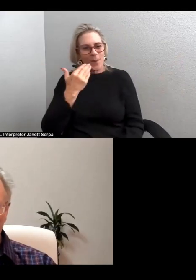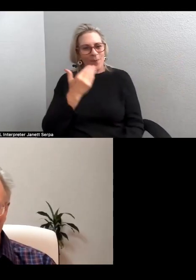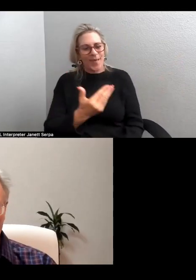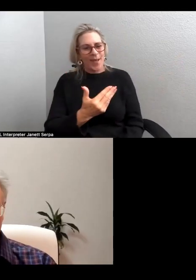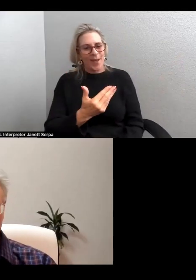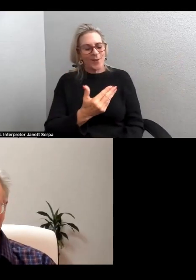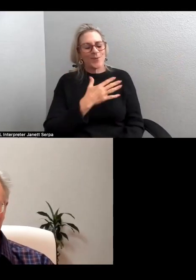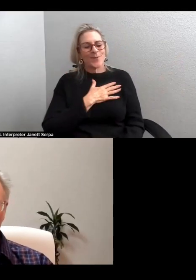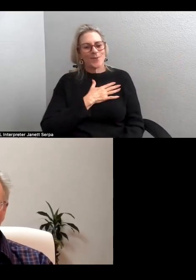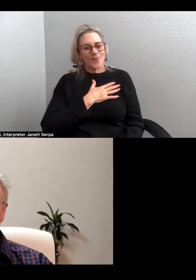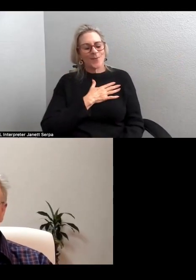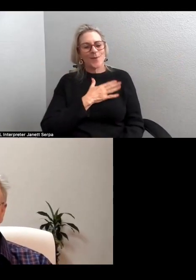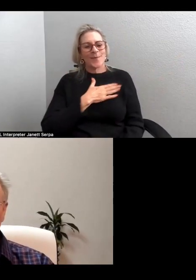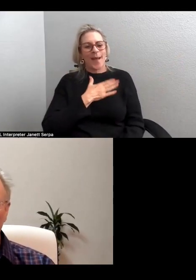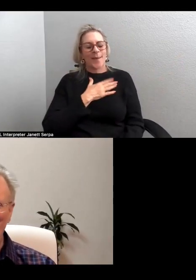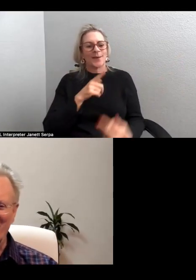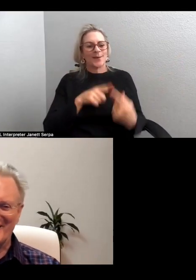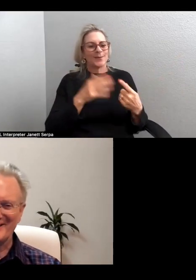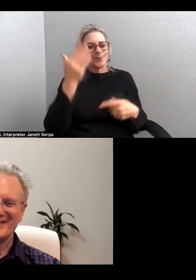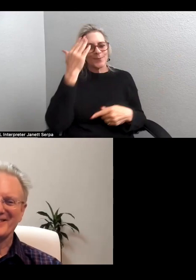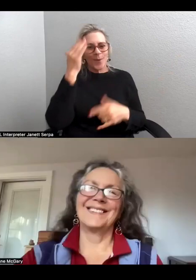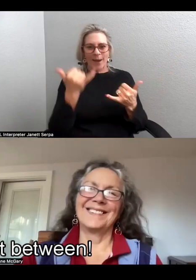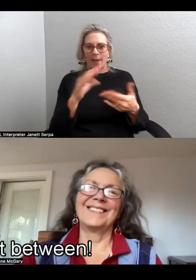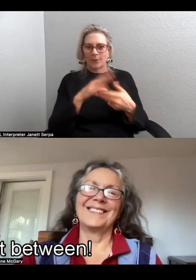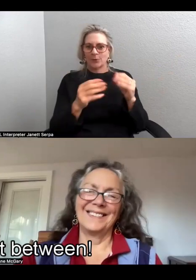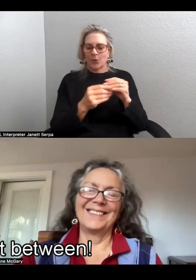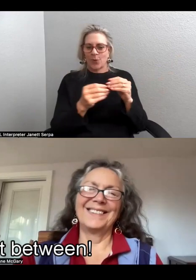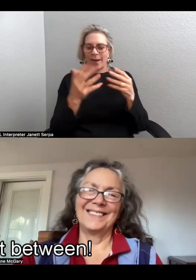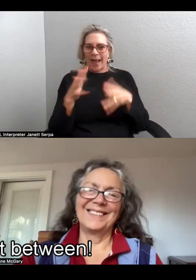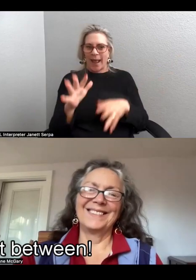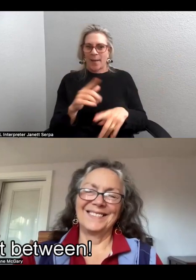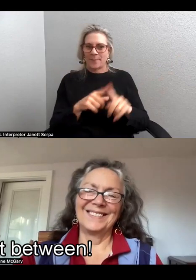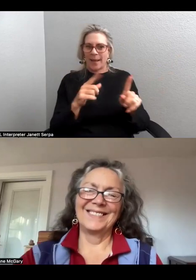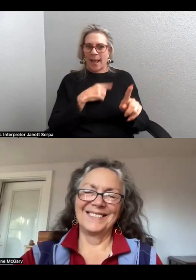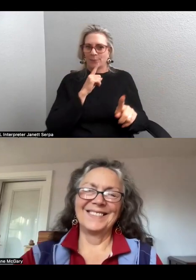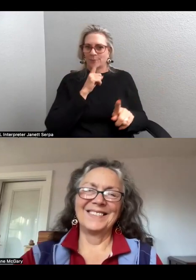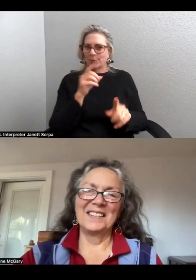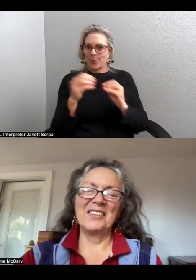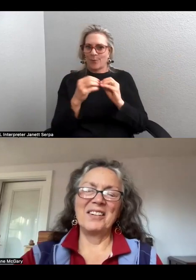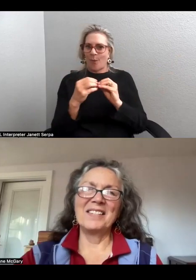the story ends. I'm sure there's much more to bring. There's a lot between it.